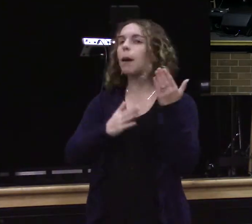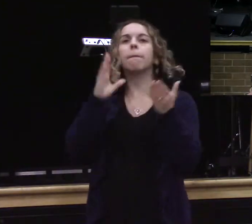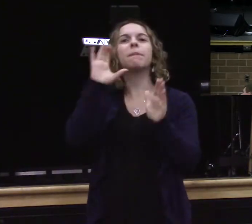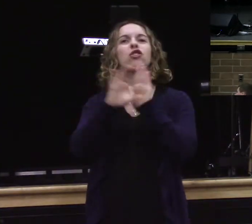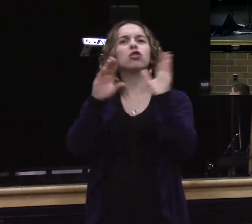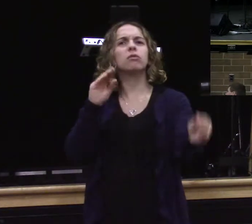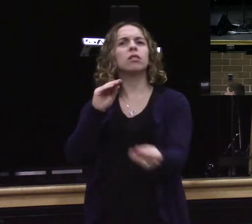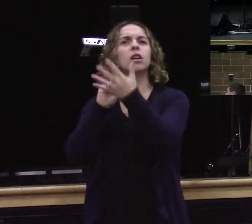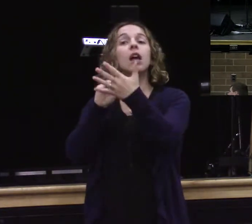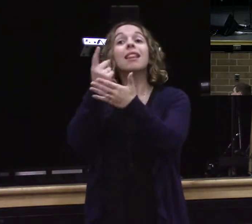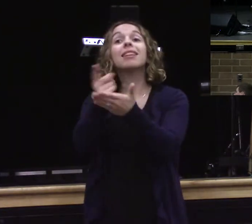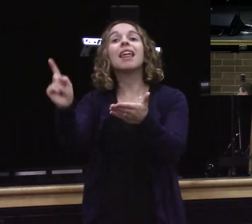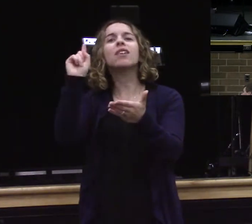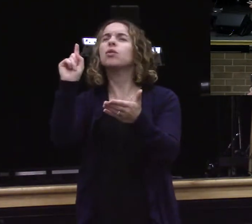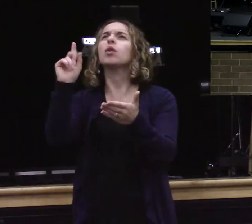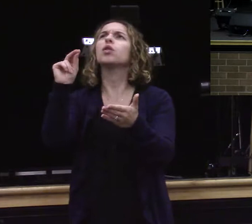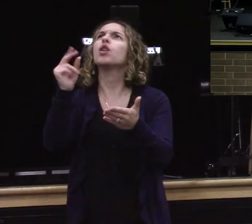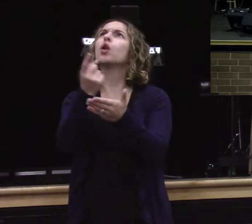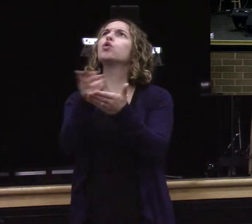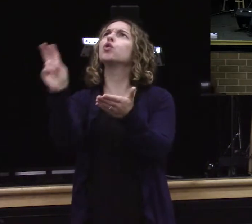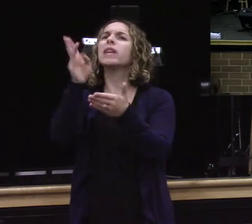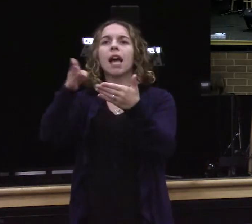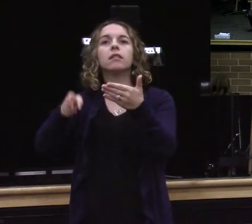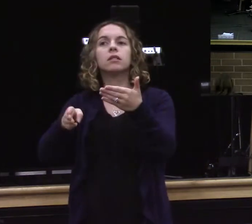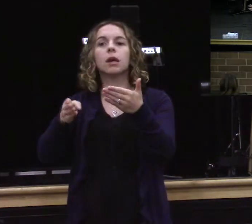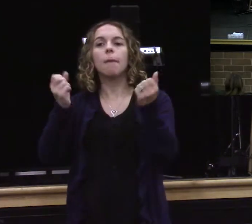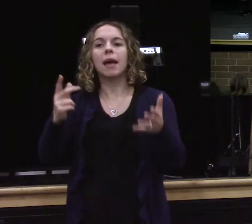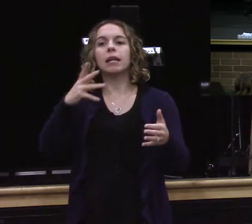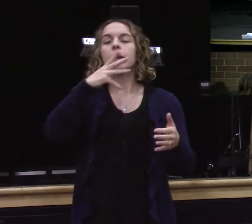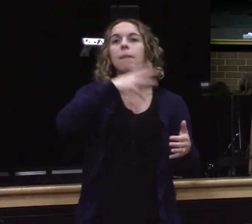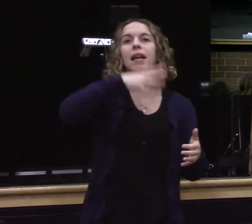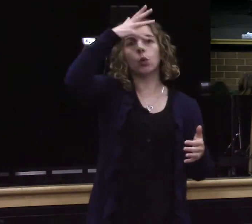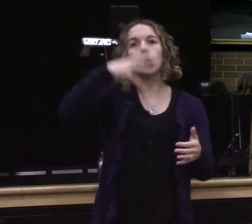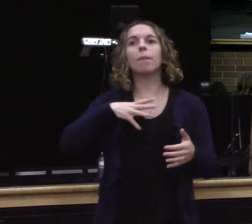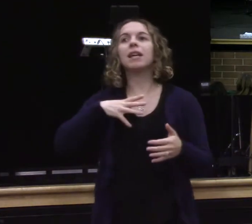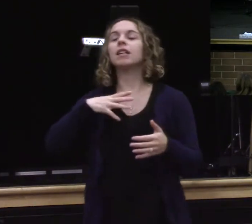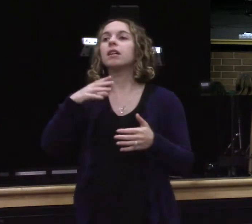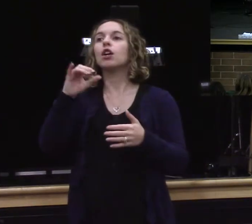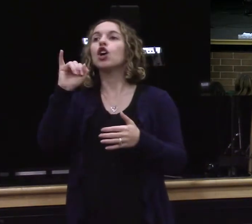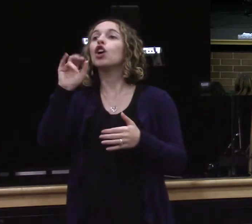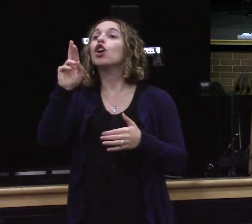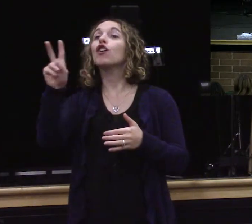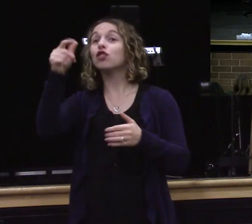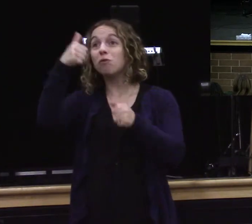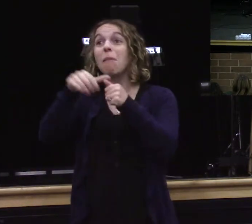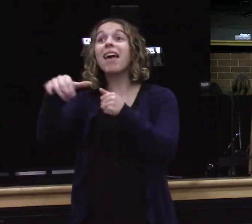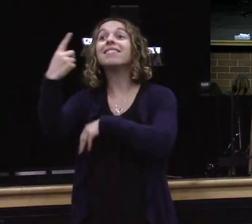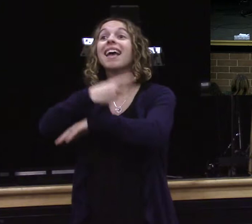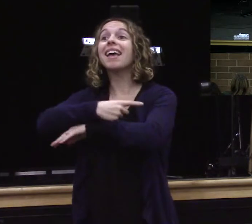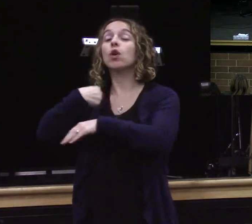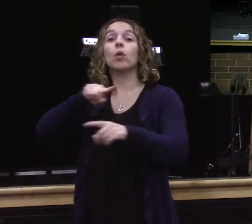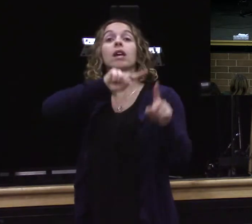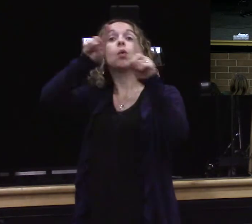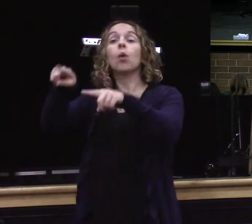throw a picture of last weekend or two weekends ago a bunch of men and women Irv remember that day that's right we